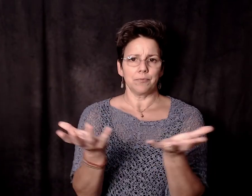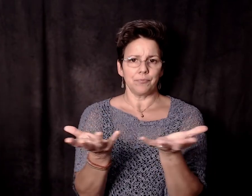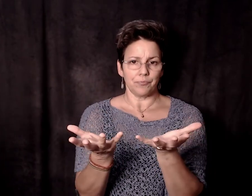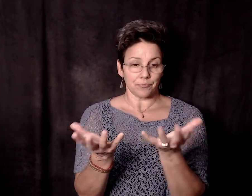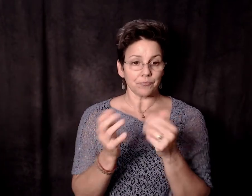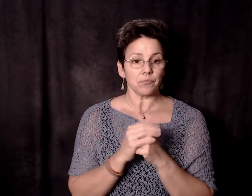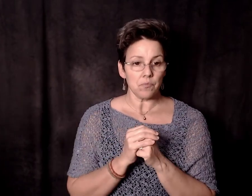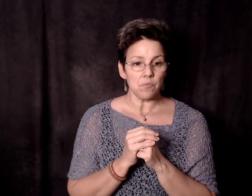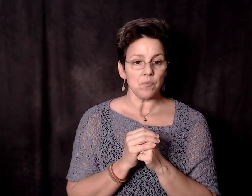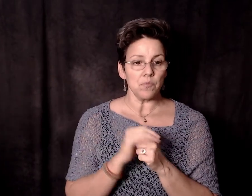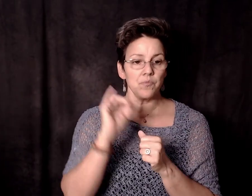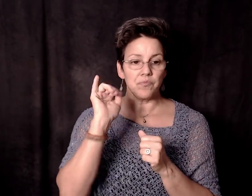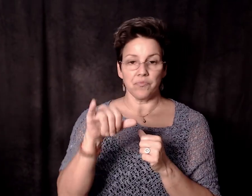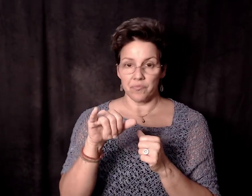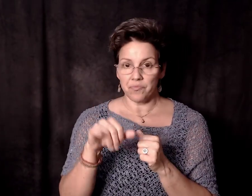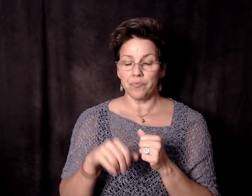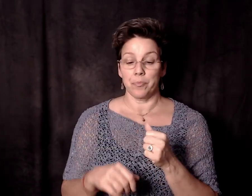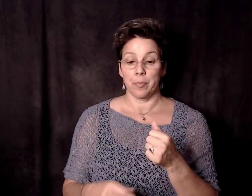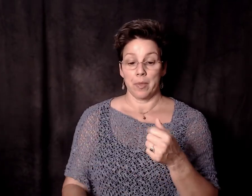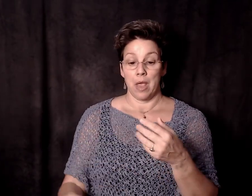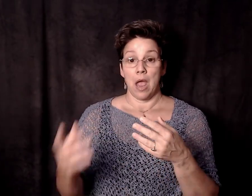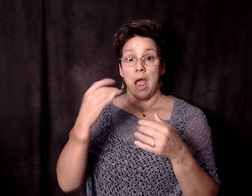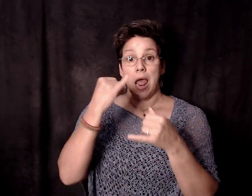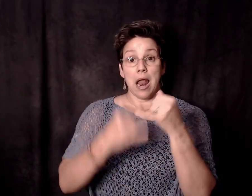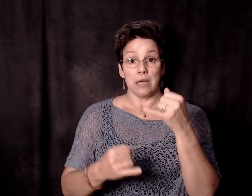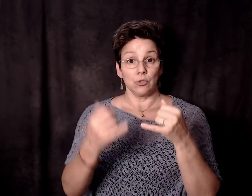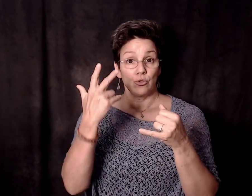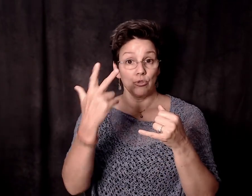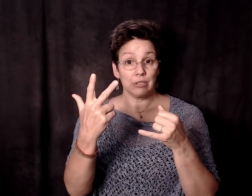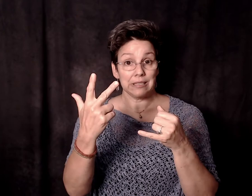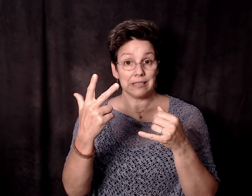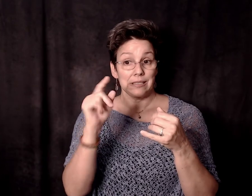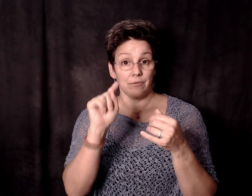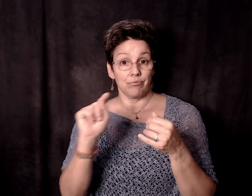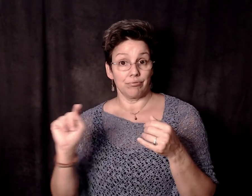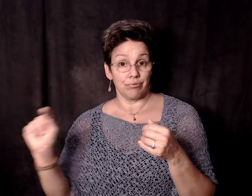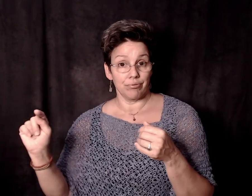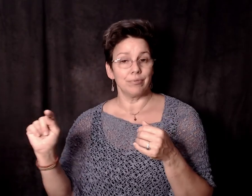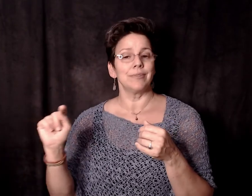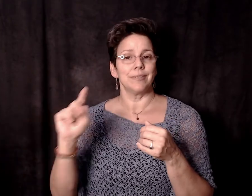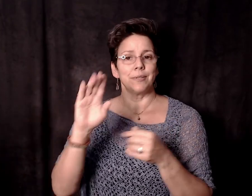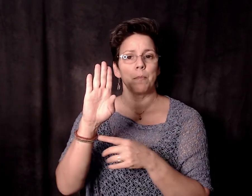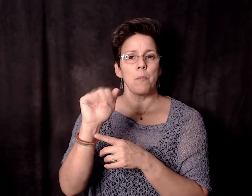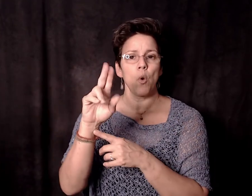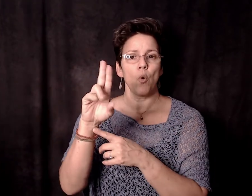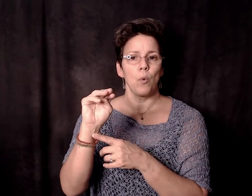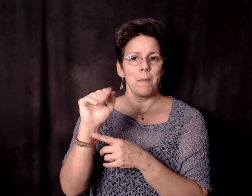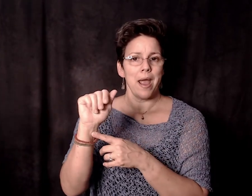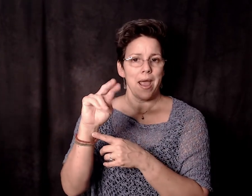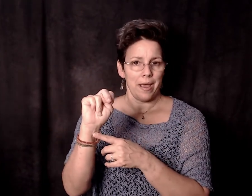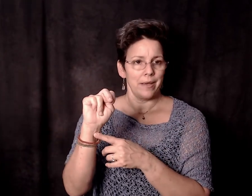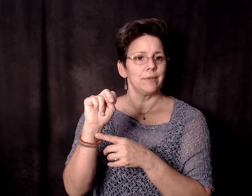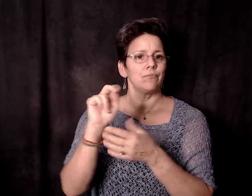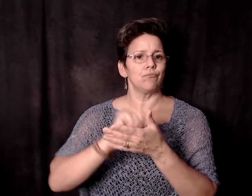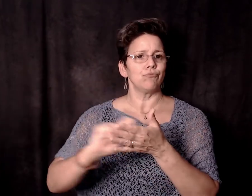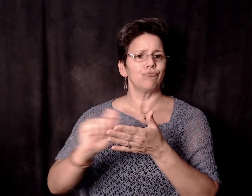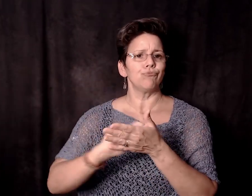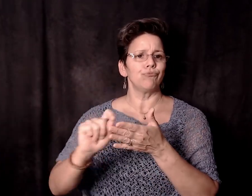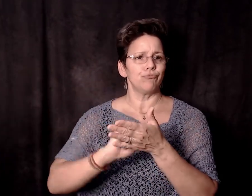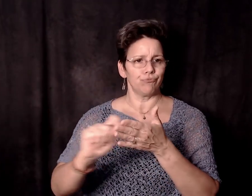Sometimes you're... Oh shit. Sometimes you can hear anything. I just think that you don't always take into consideration that I'm here all day with the